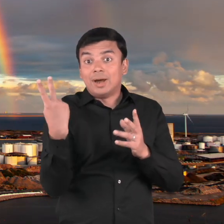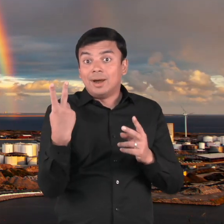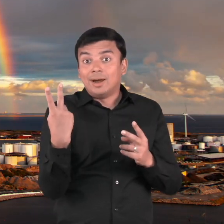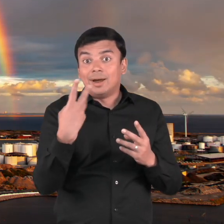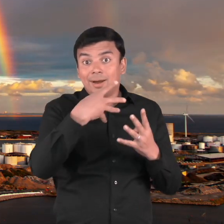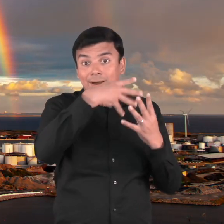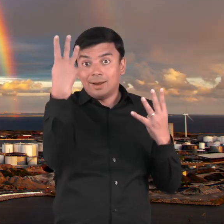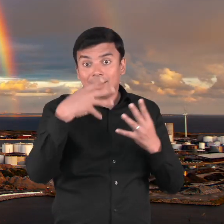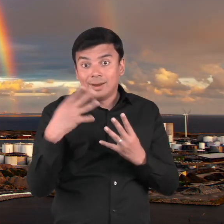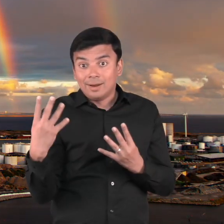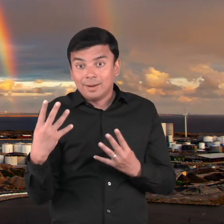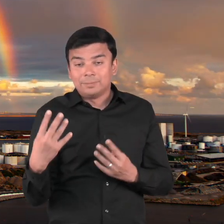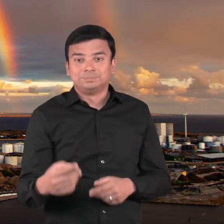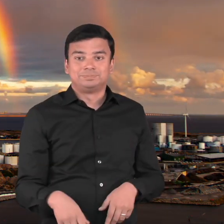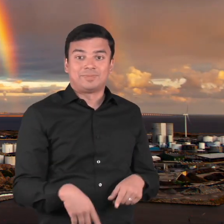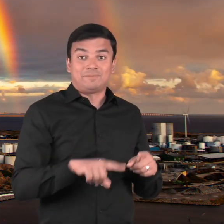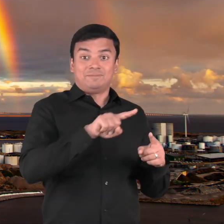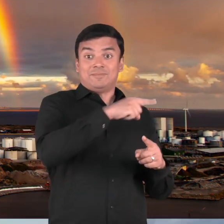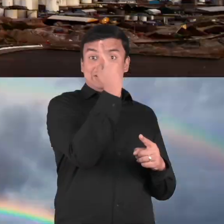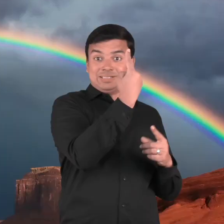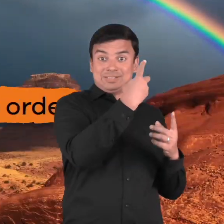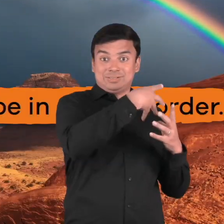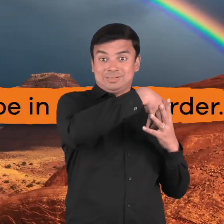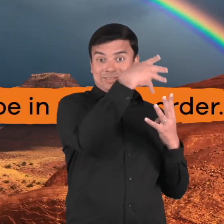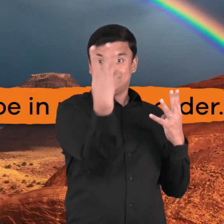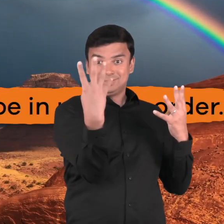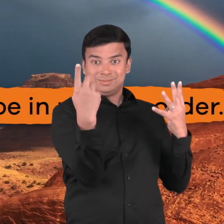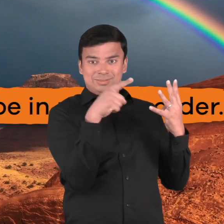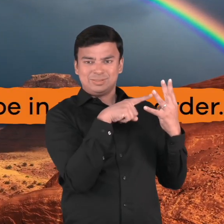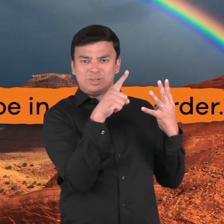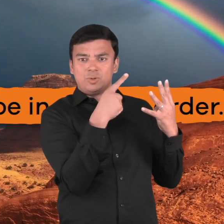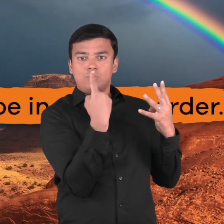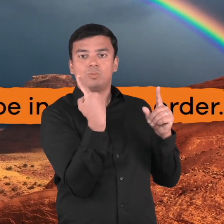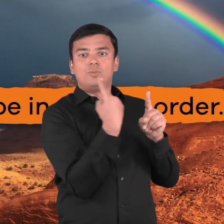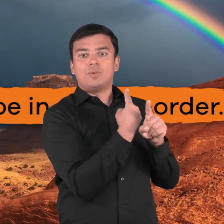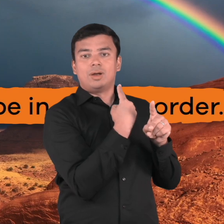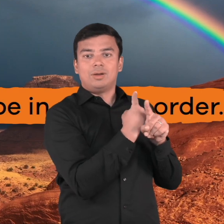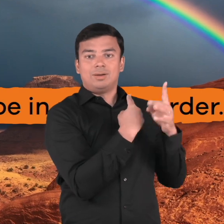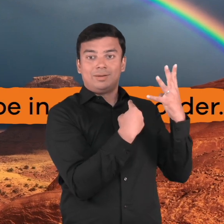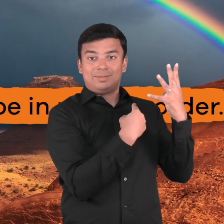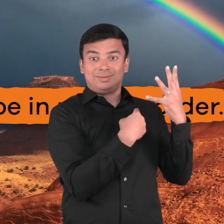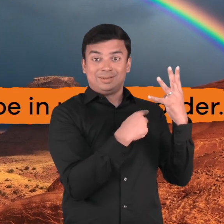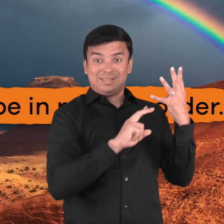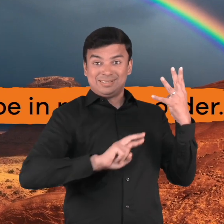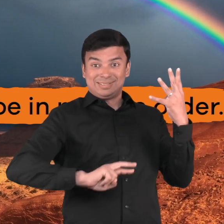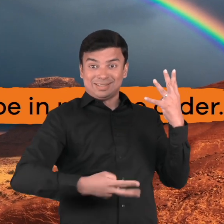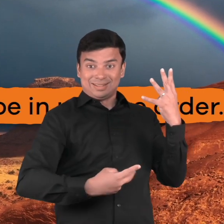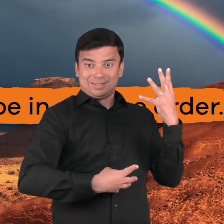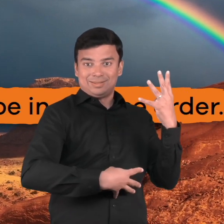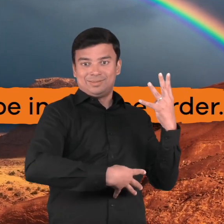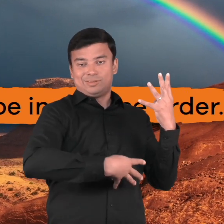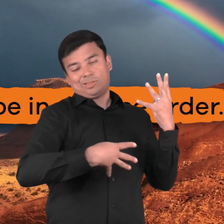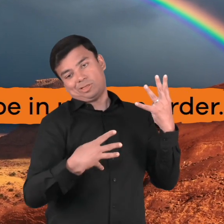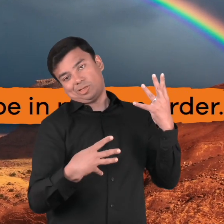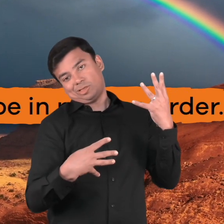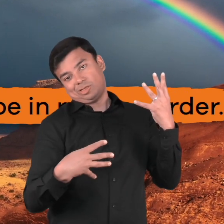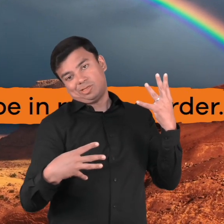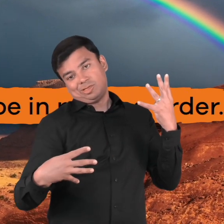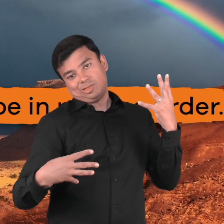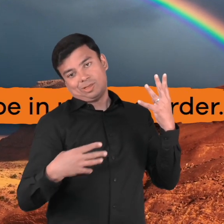first rainbow will appear as usual, but the second rainbow's colors will be in reverse order. Whoa!